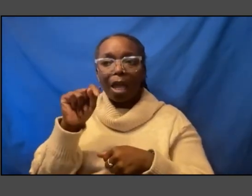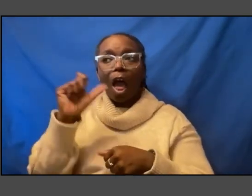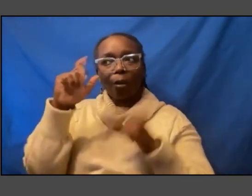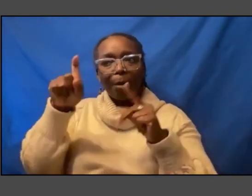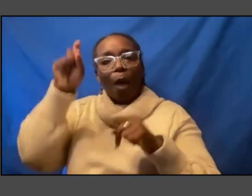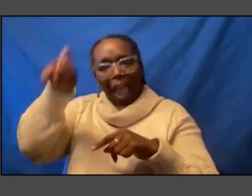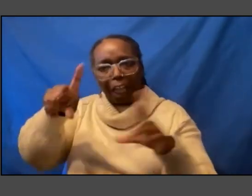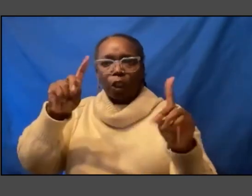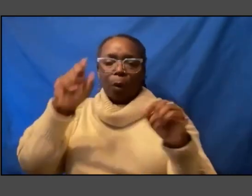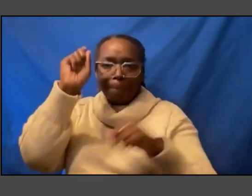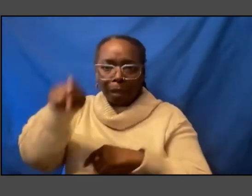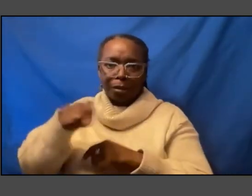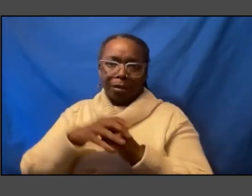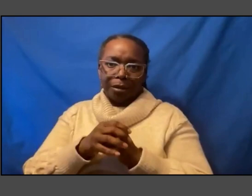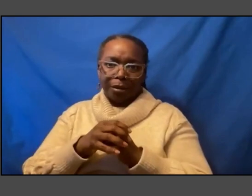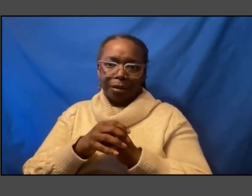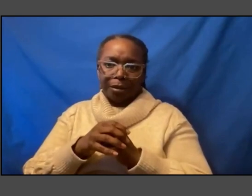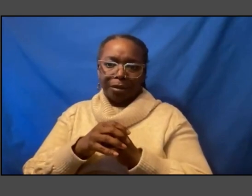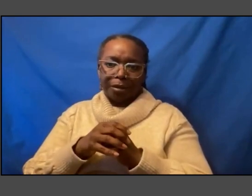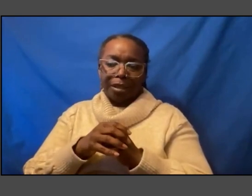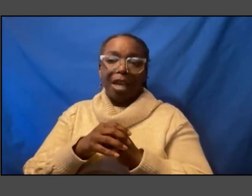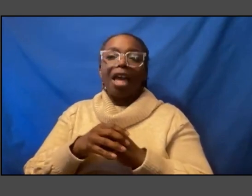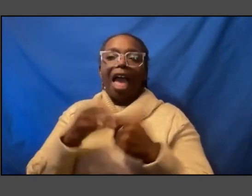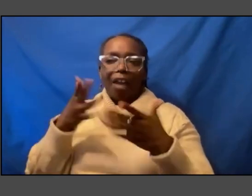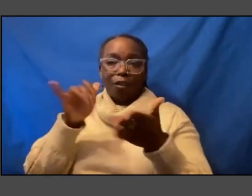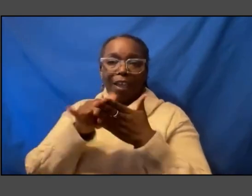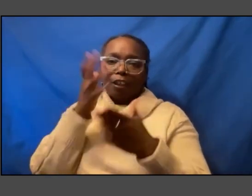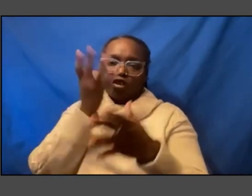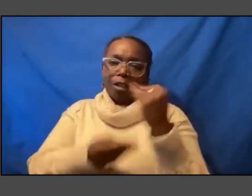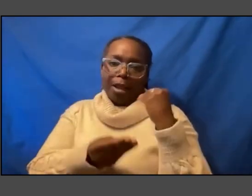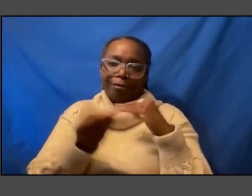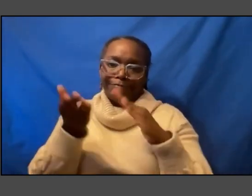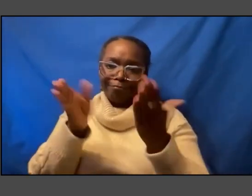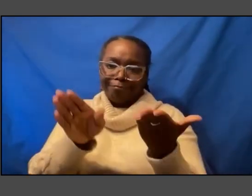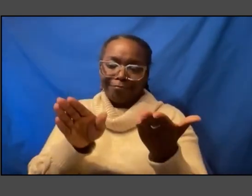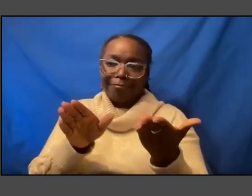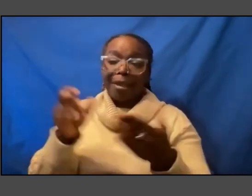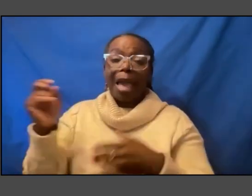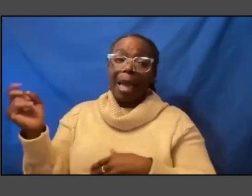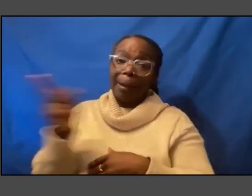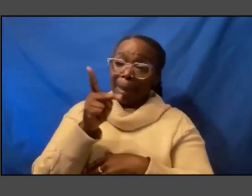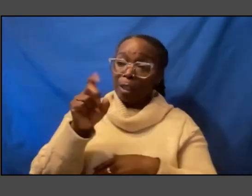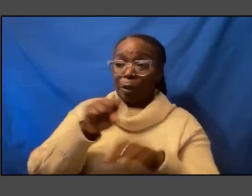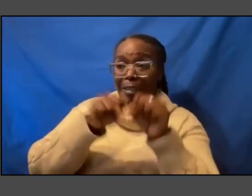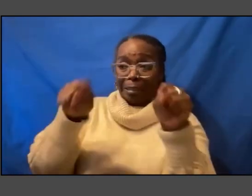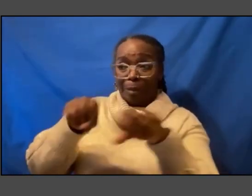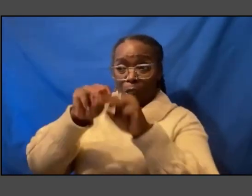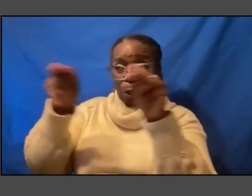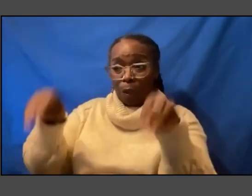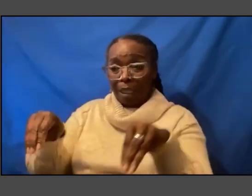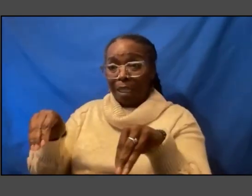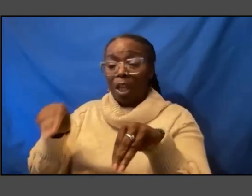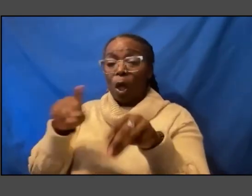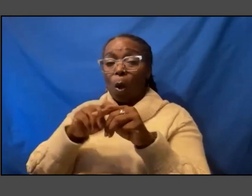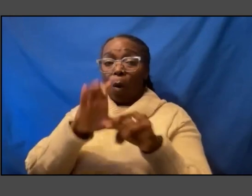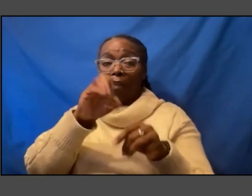and really shortly after that she died i came back to the smithsonian when the casket was discovered you know he had been